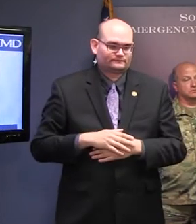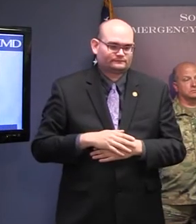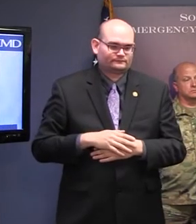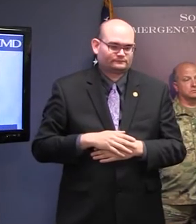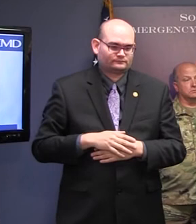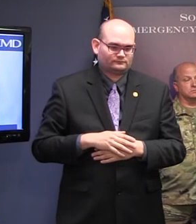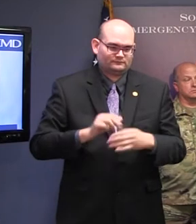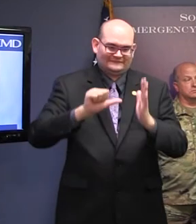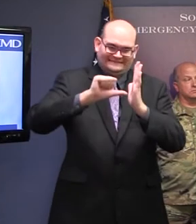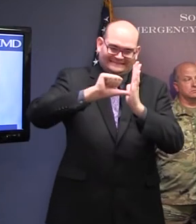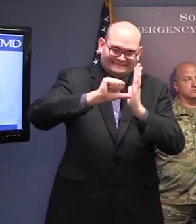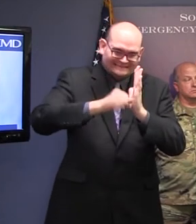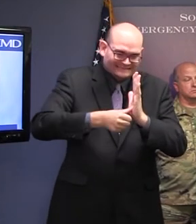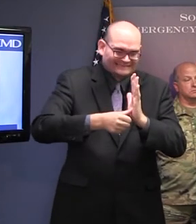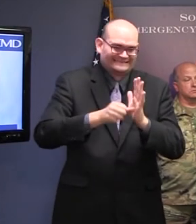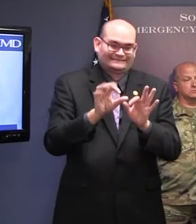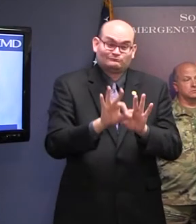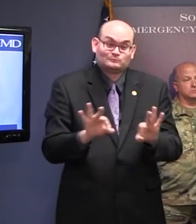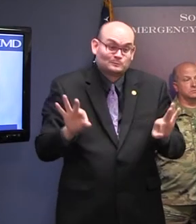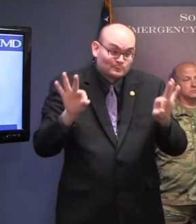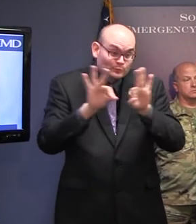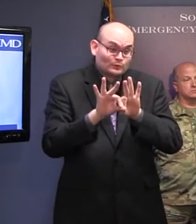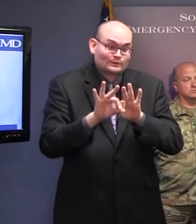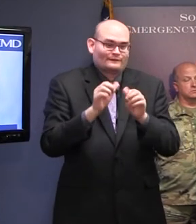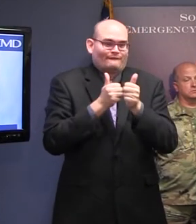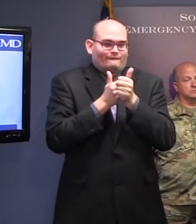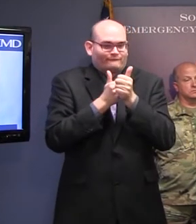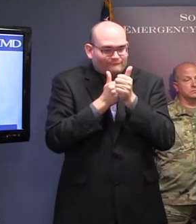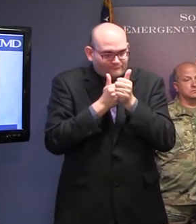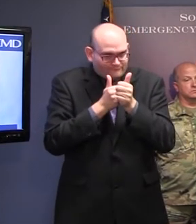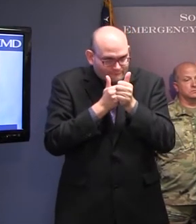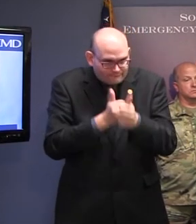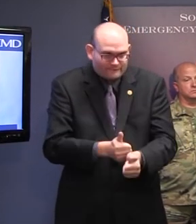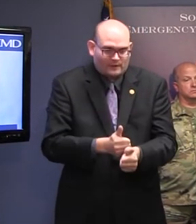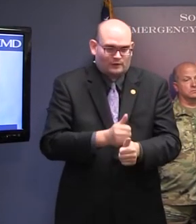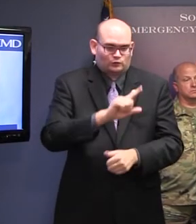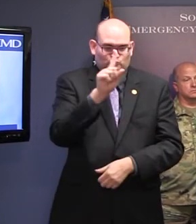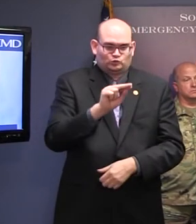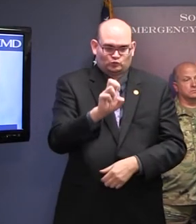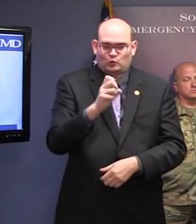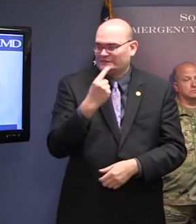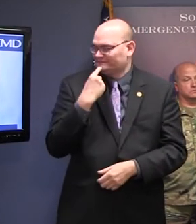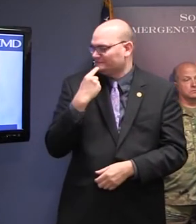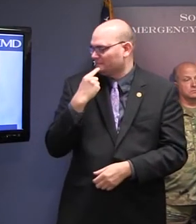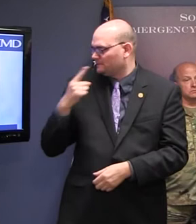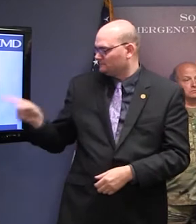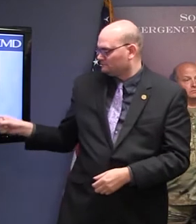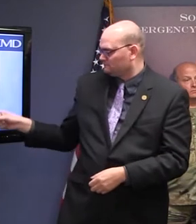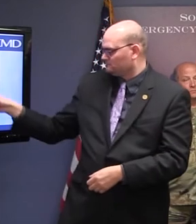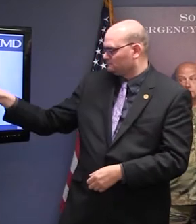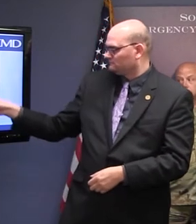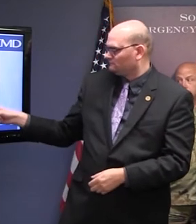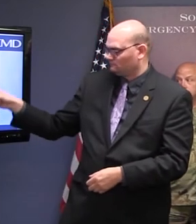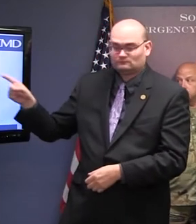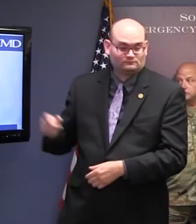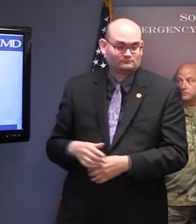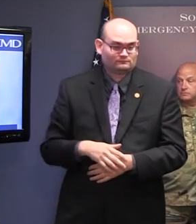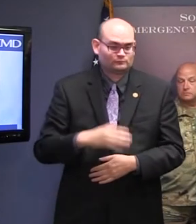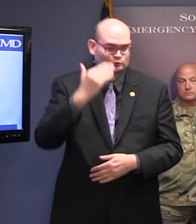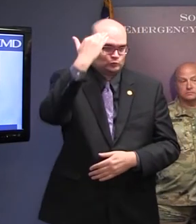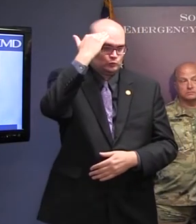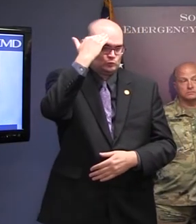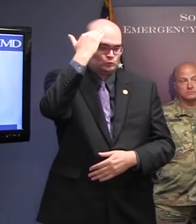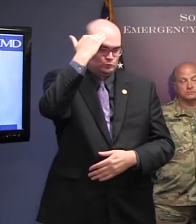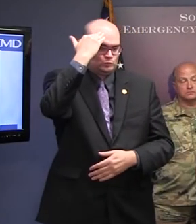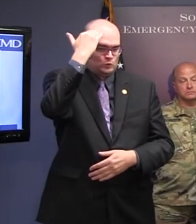importance of following your evacuation zones. Please know your evacuation zones. You can go to